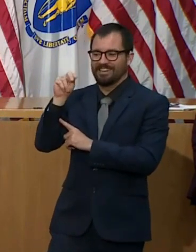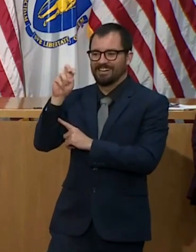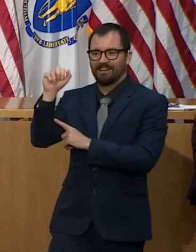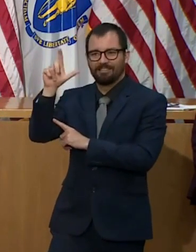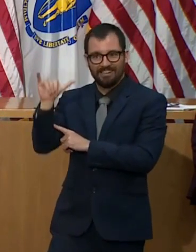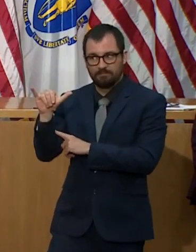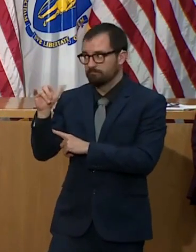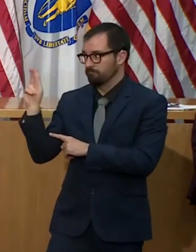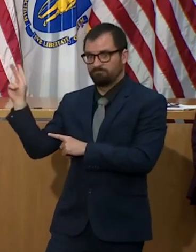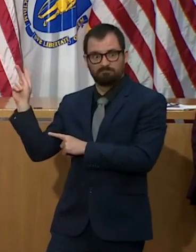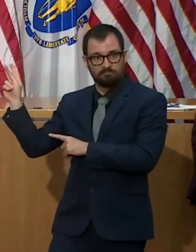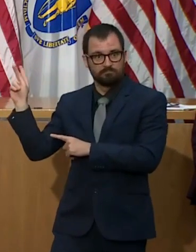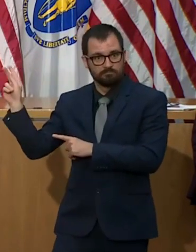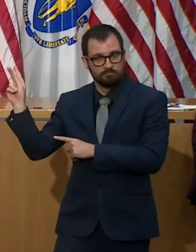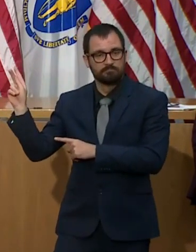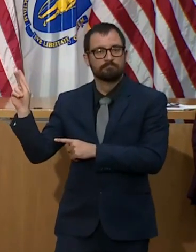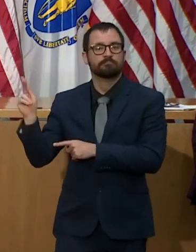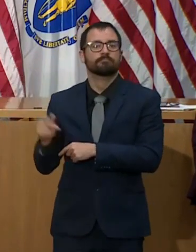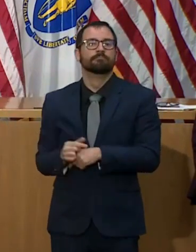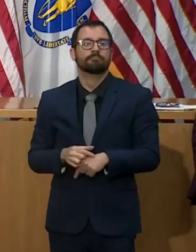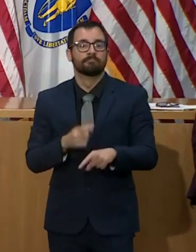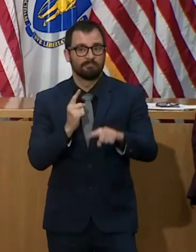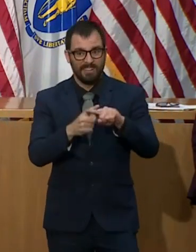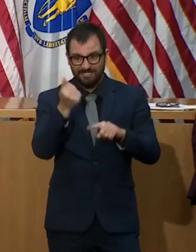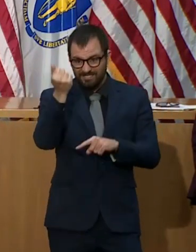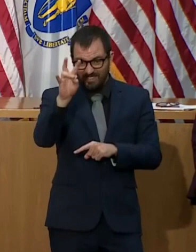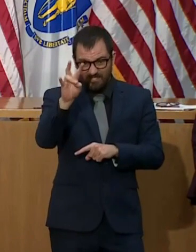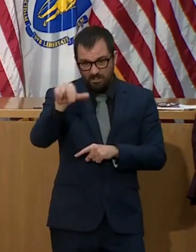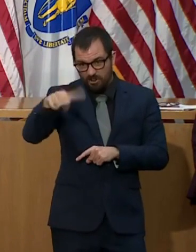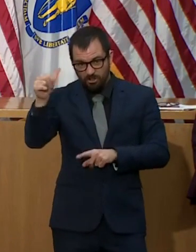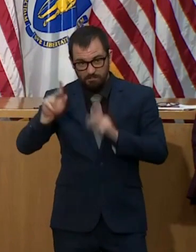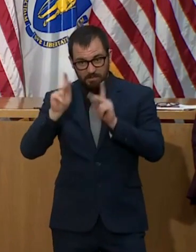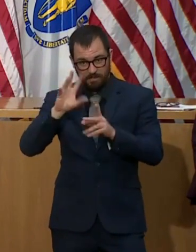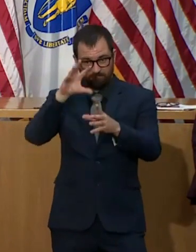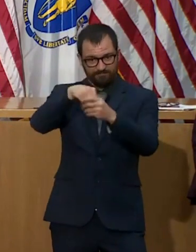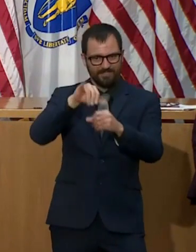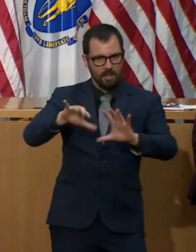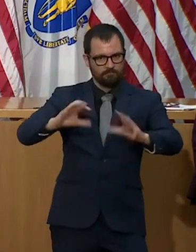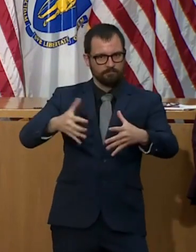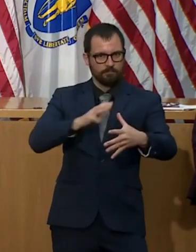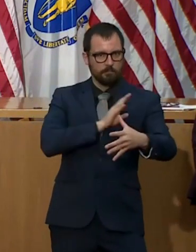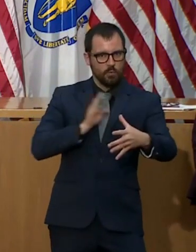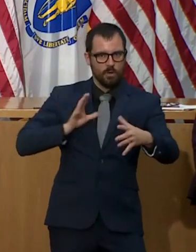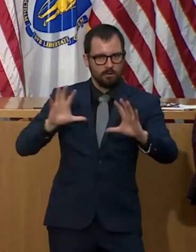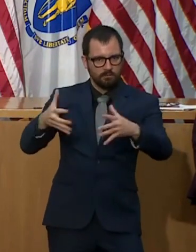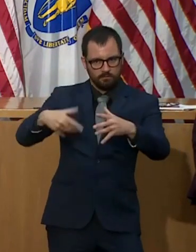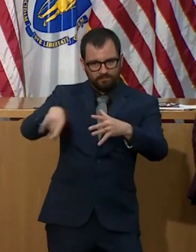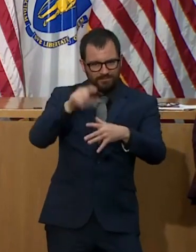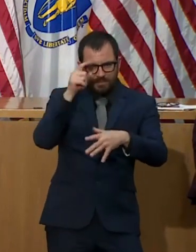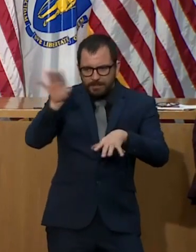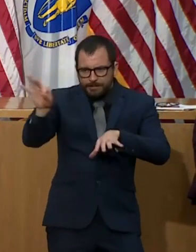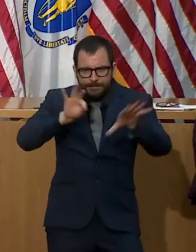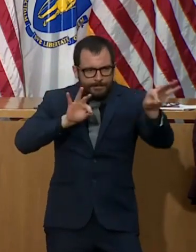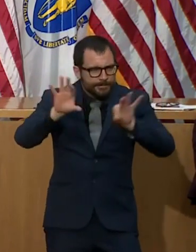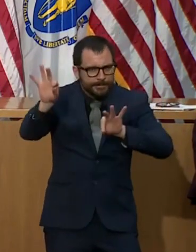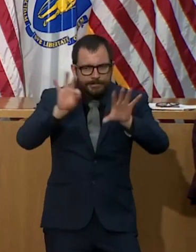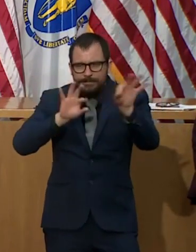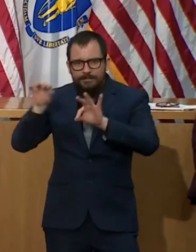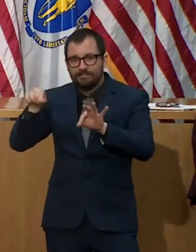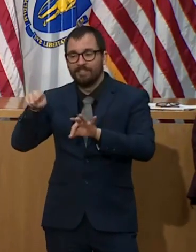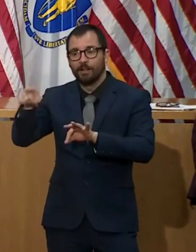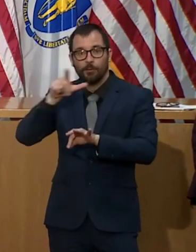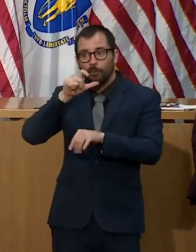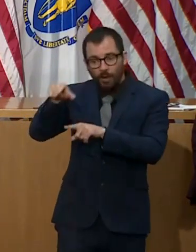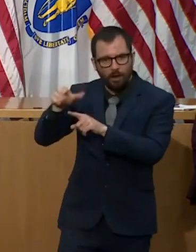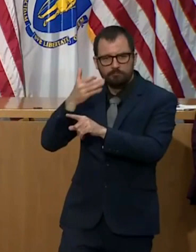fairly small group to ensure that this group could be productive in a short amount of time. There are many important voices that they will need